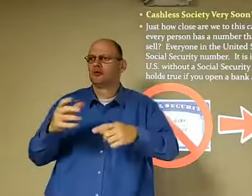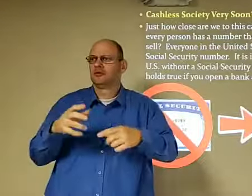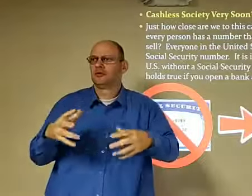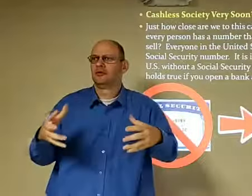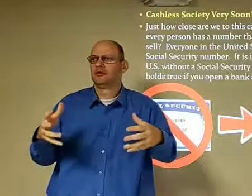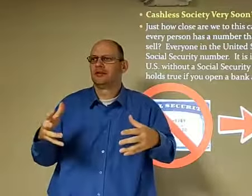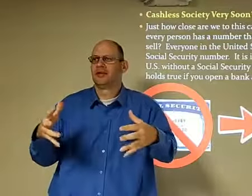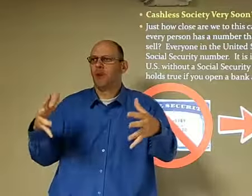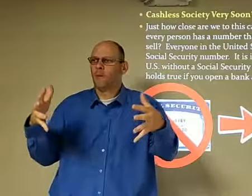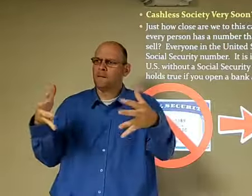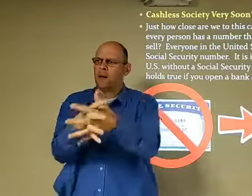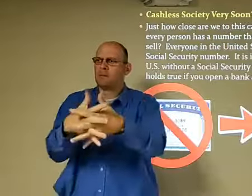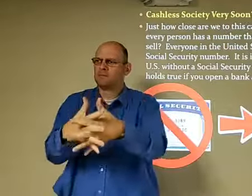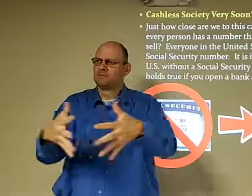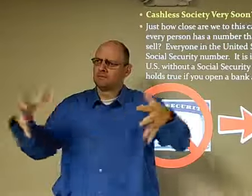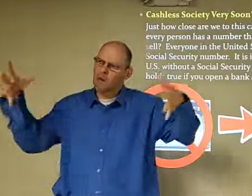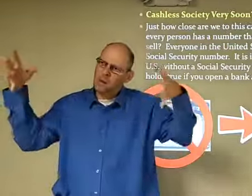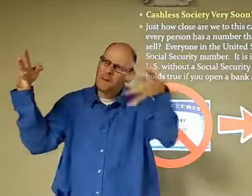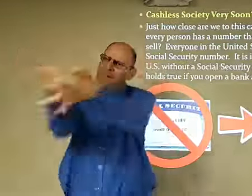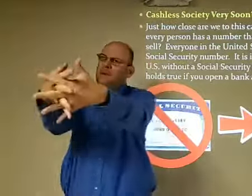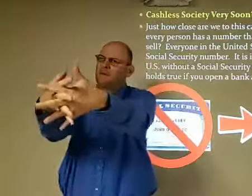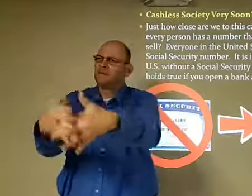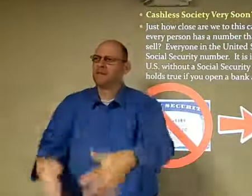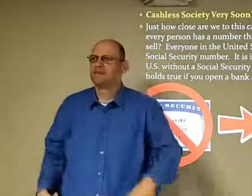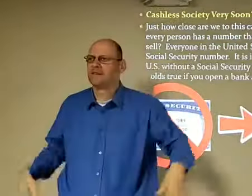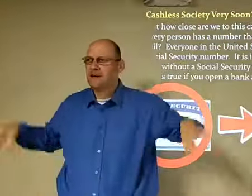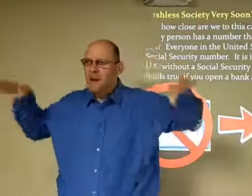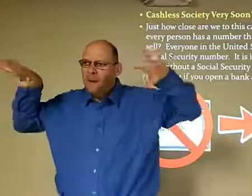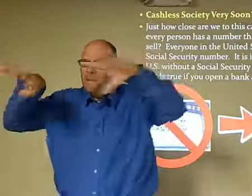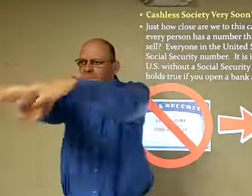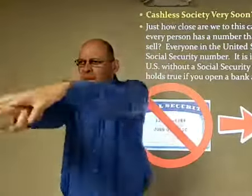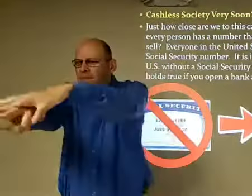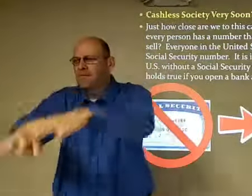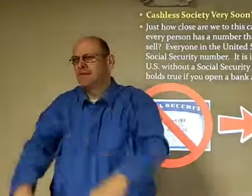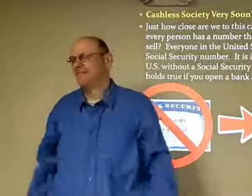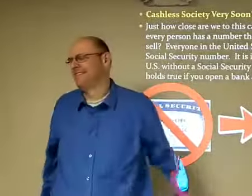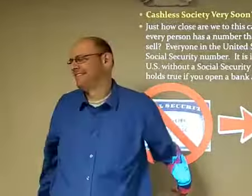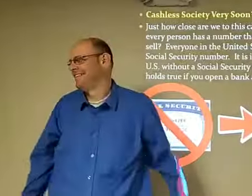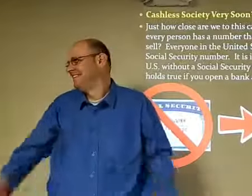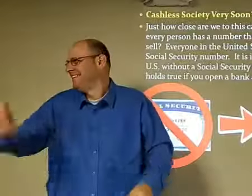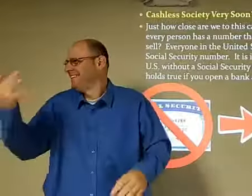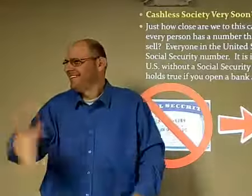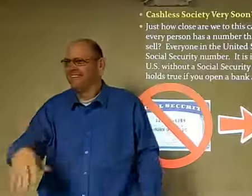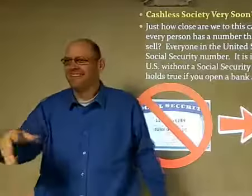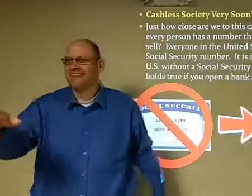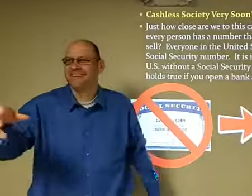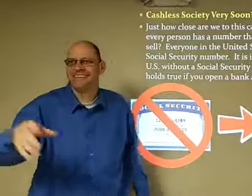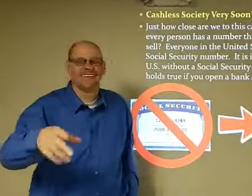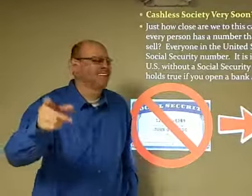illegals out of the country. And that's the hot topic.